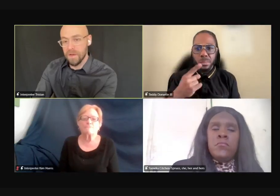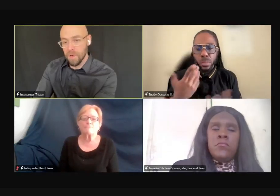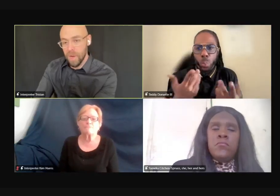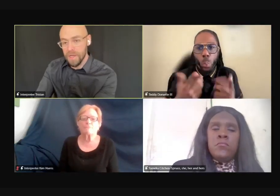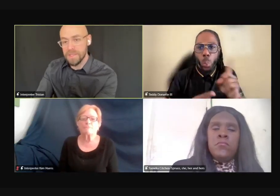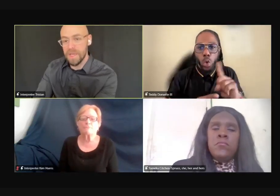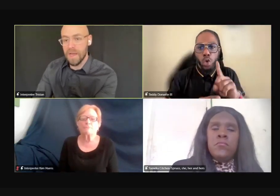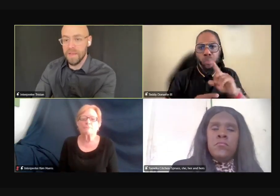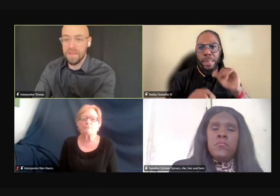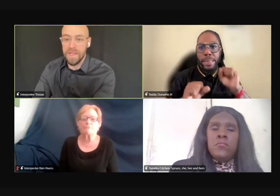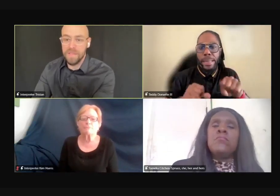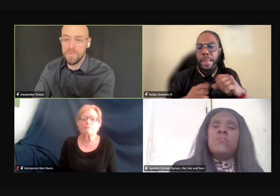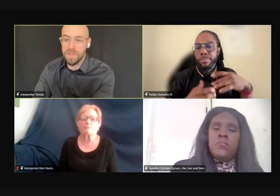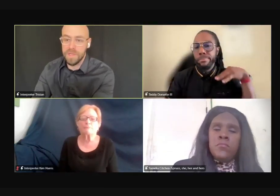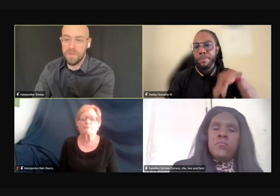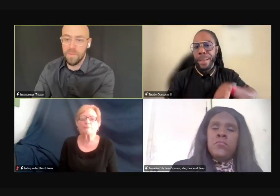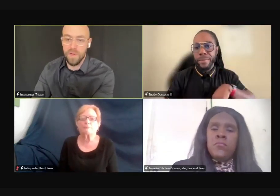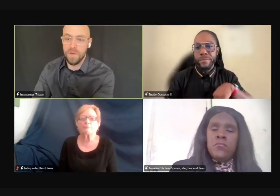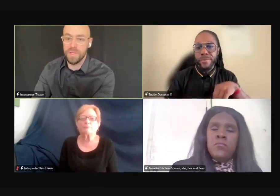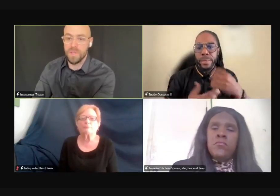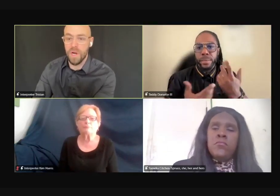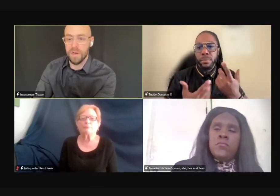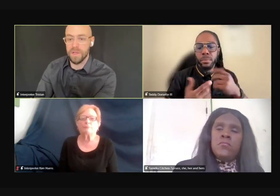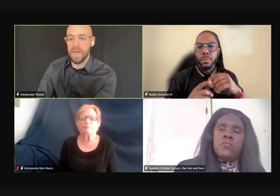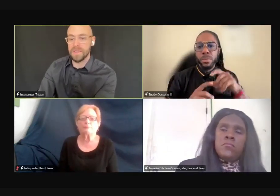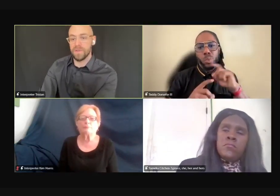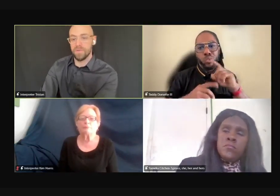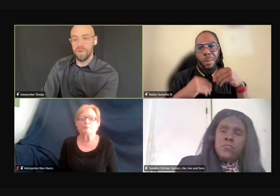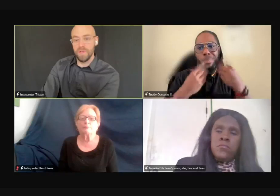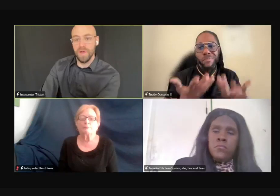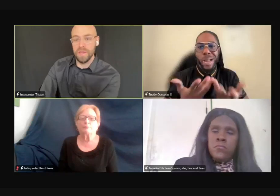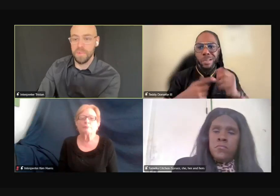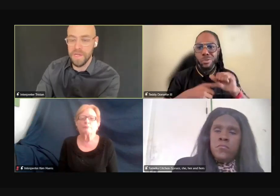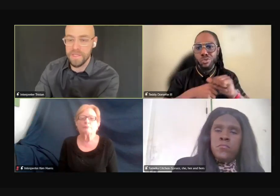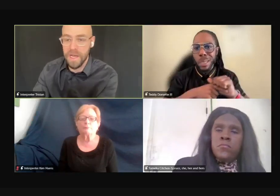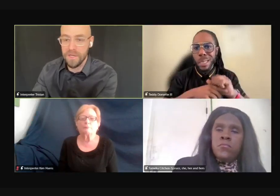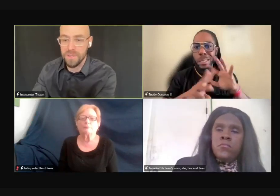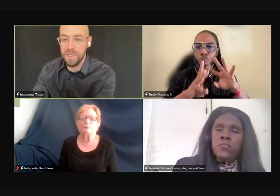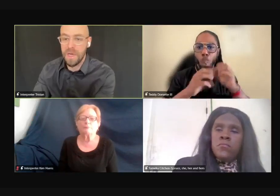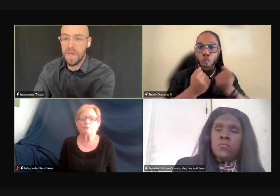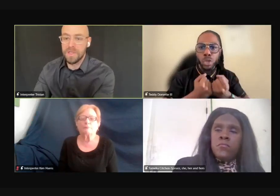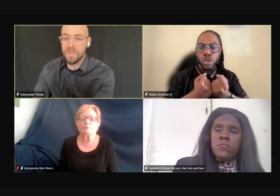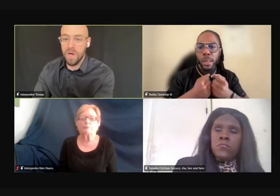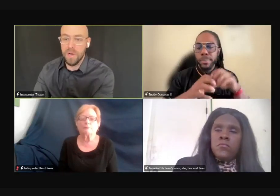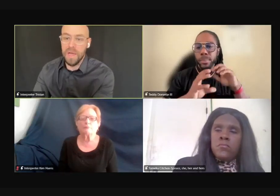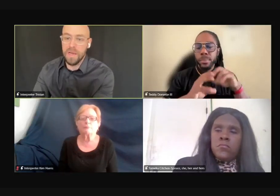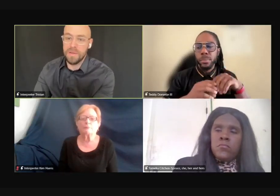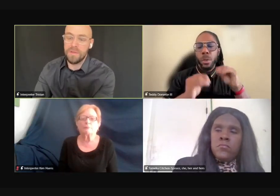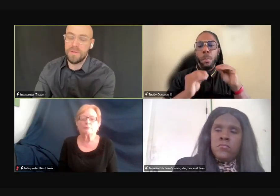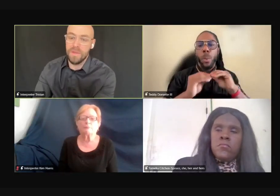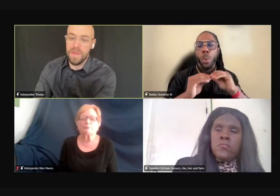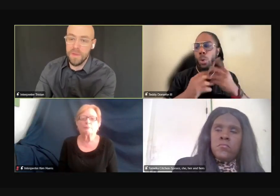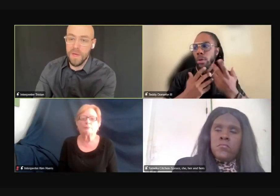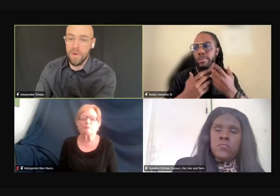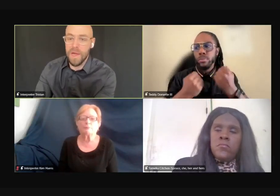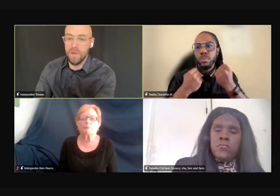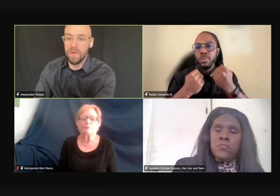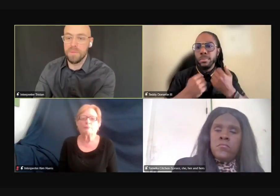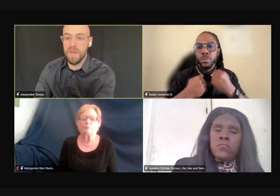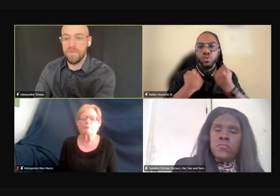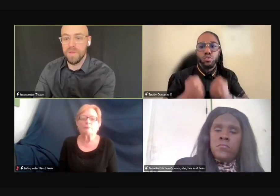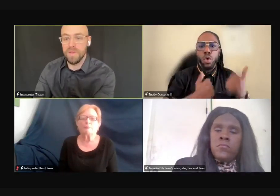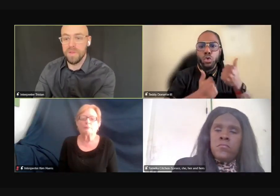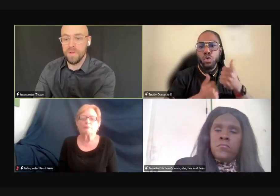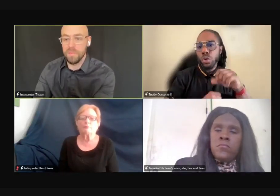needs and requests. And I think that's really, and you can start, that that's a really great place to actually start. And to think about